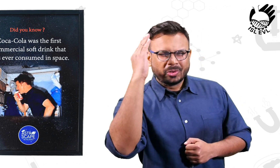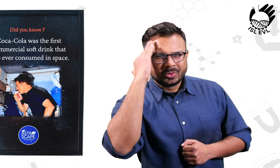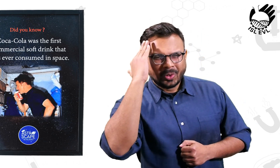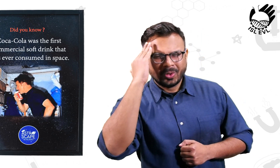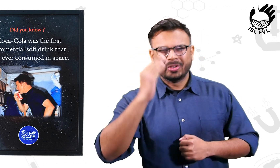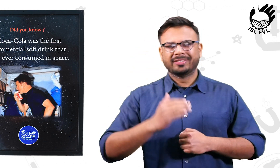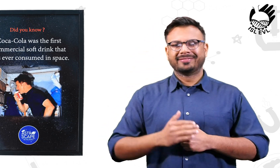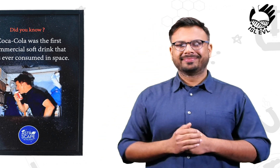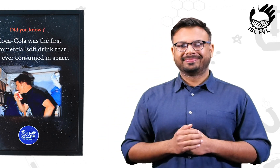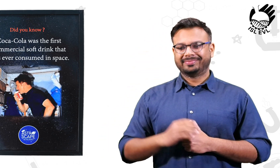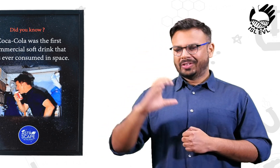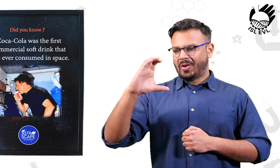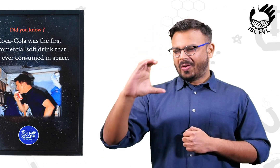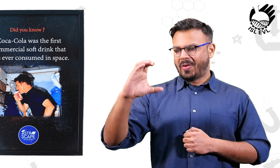Did you know?